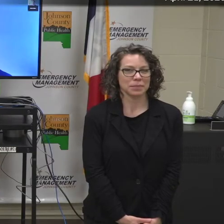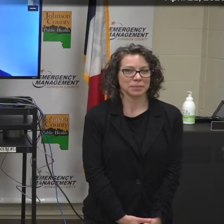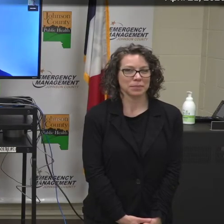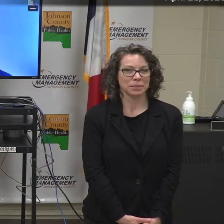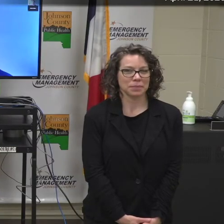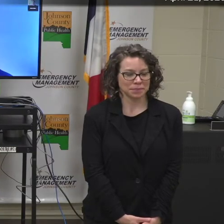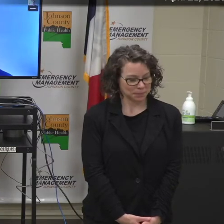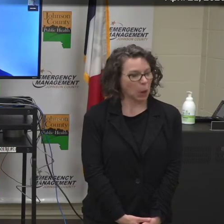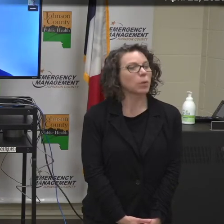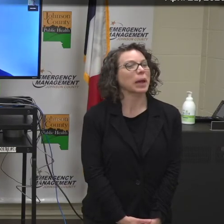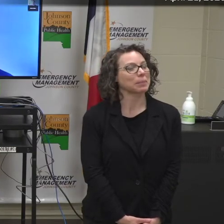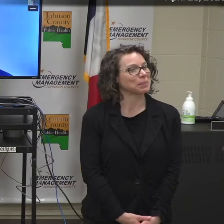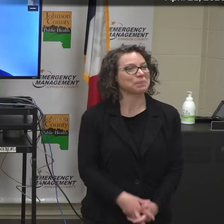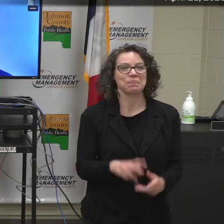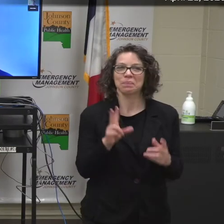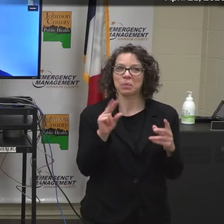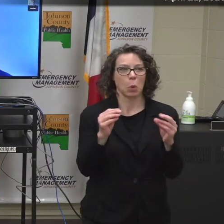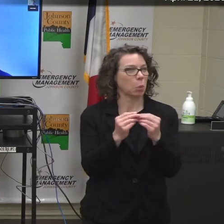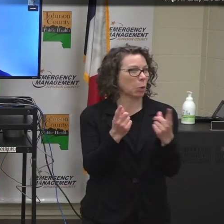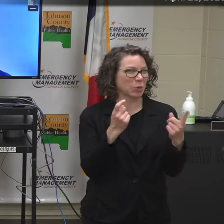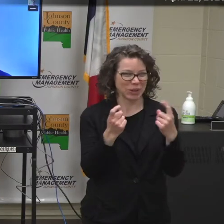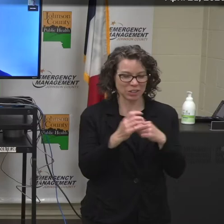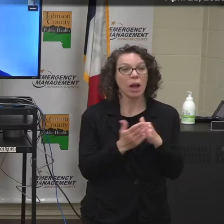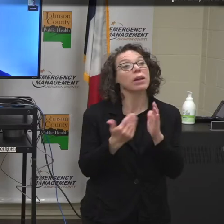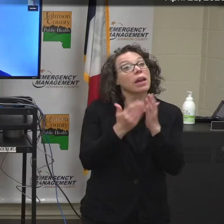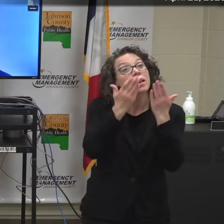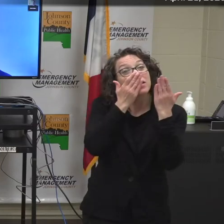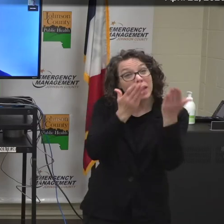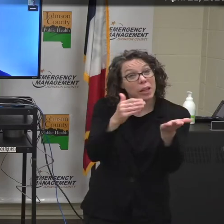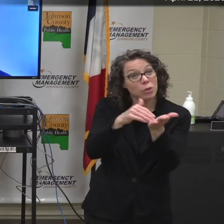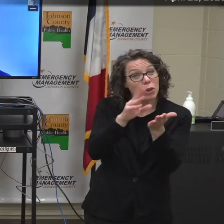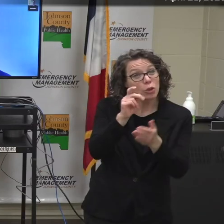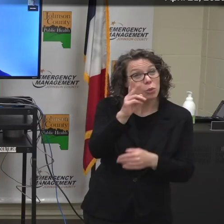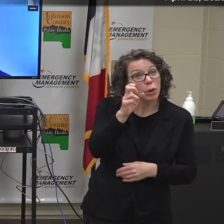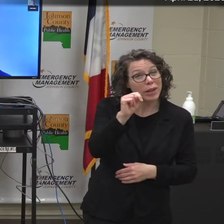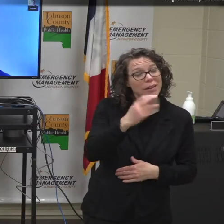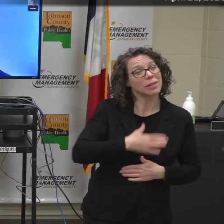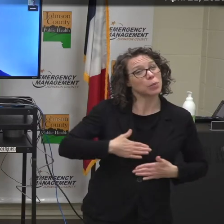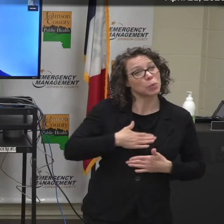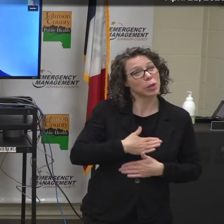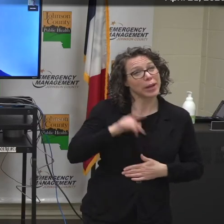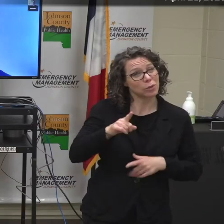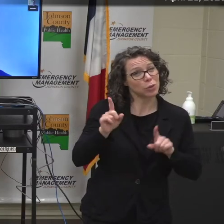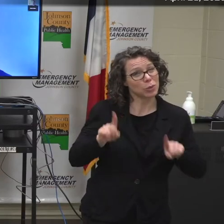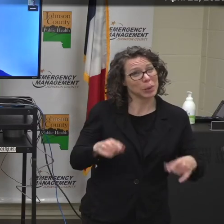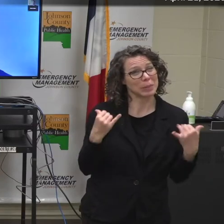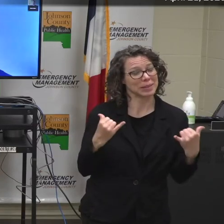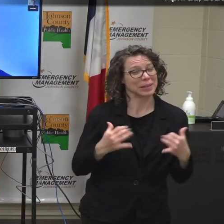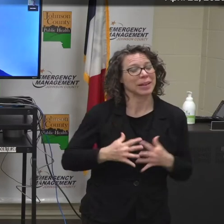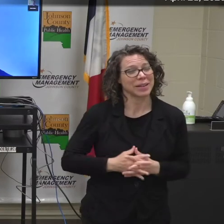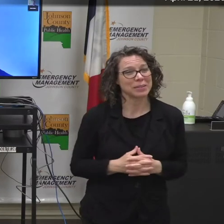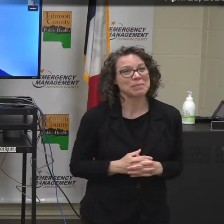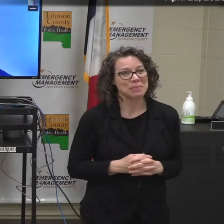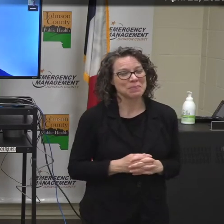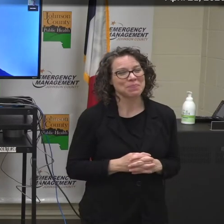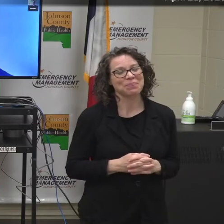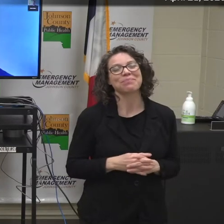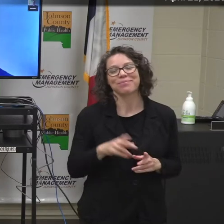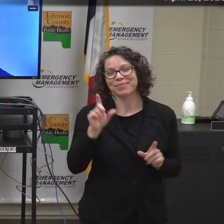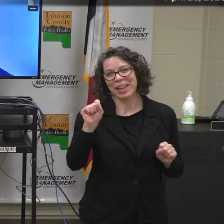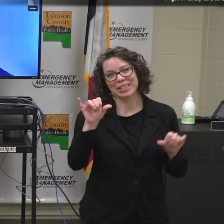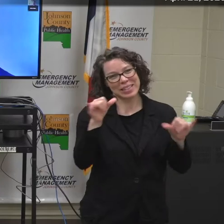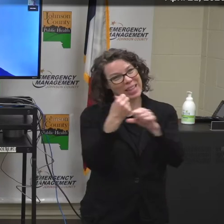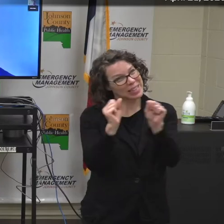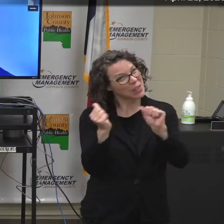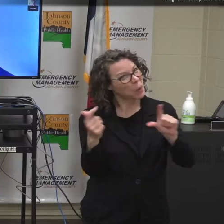All right. It looks like we have no further questions. Once again, thank you, Dr. Brennan. We really appreciate you participating today. You bet. Stay